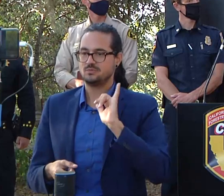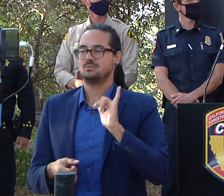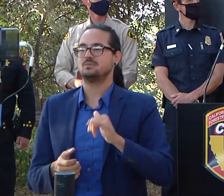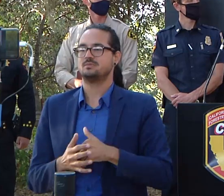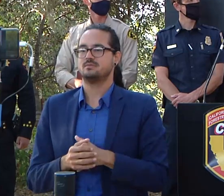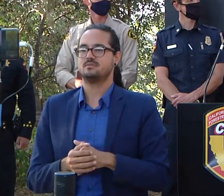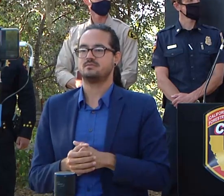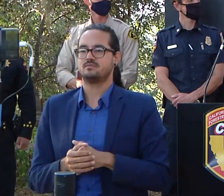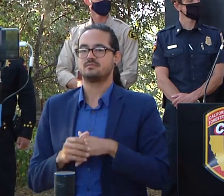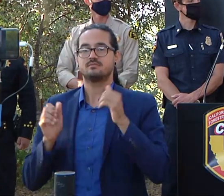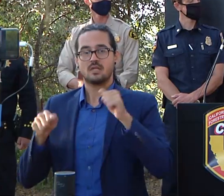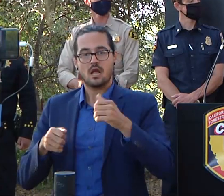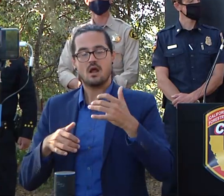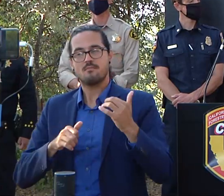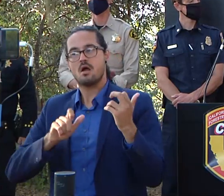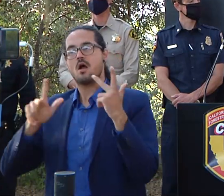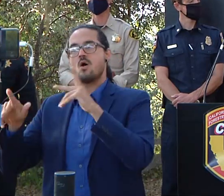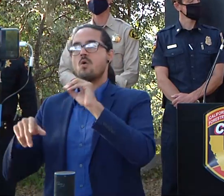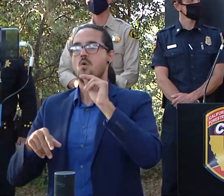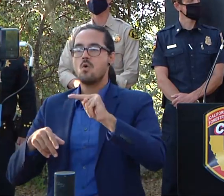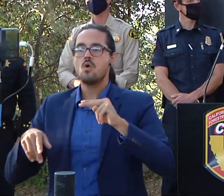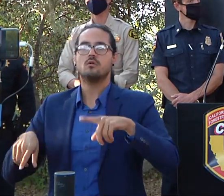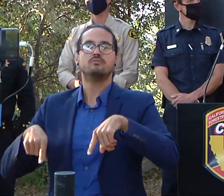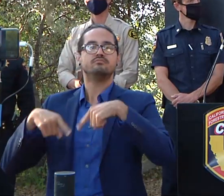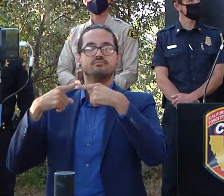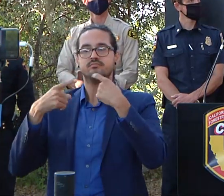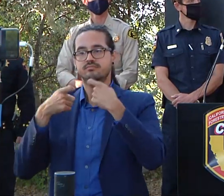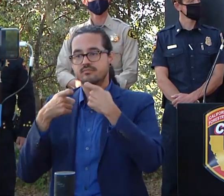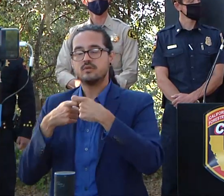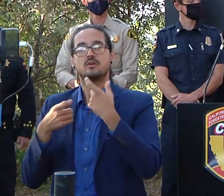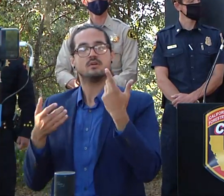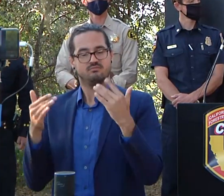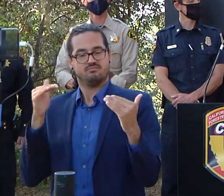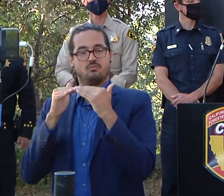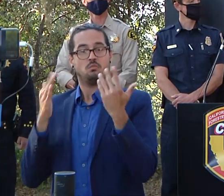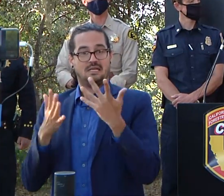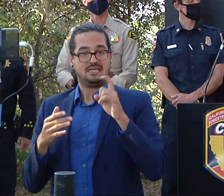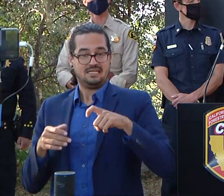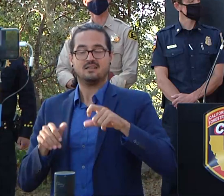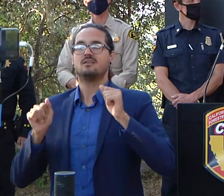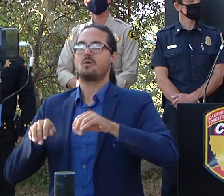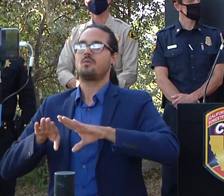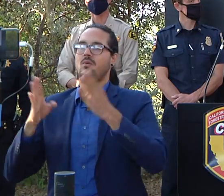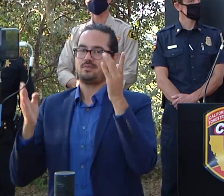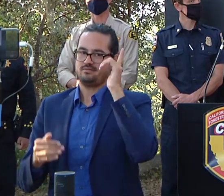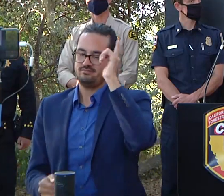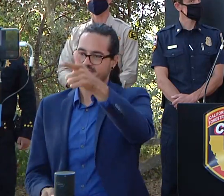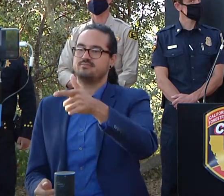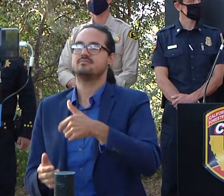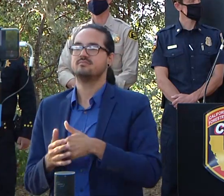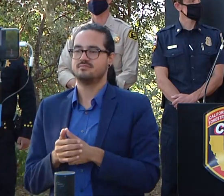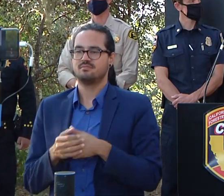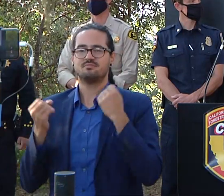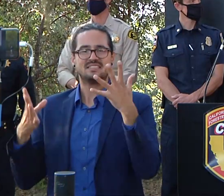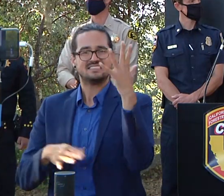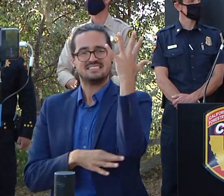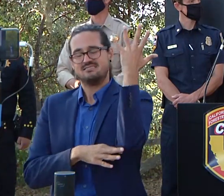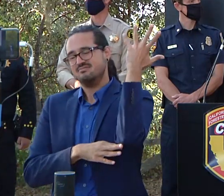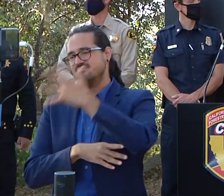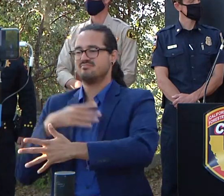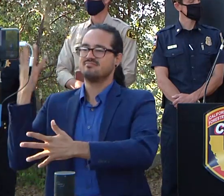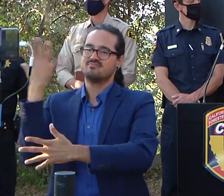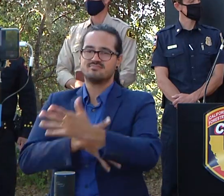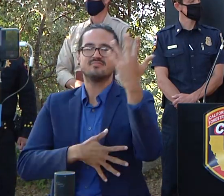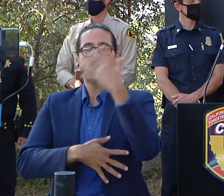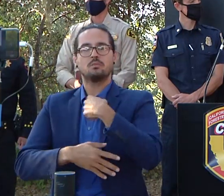that's an ongoing and will be an ongoing effort a lot of down uh trees and and even though we go through an area and clear it we tend to have